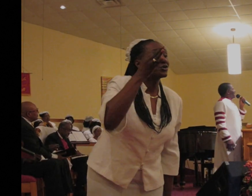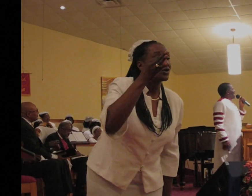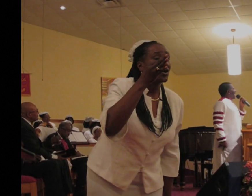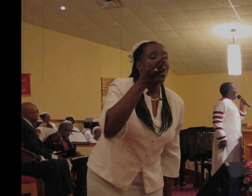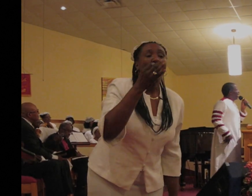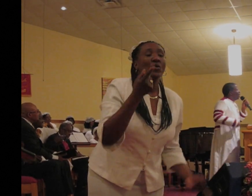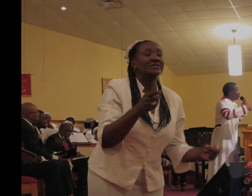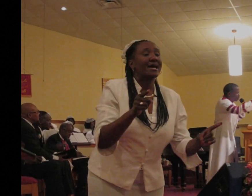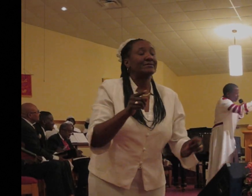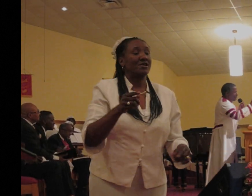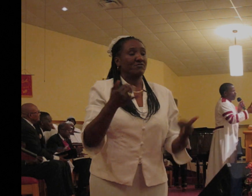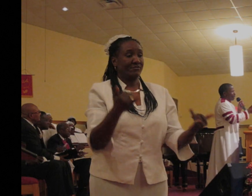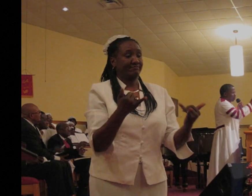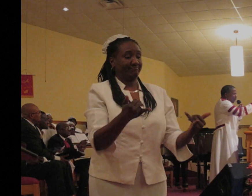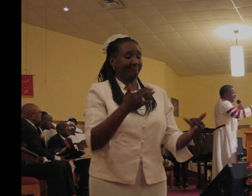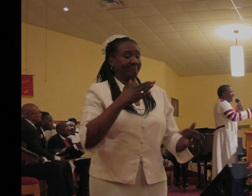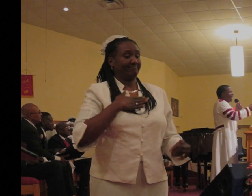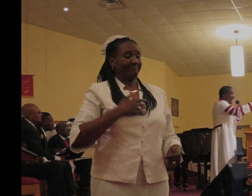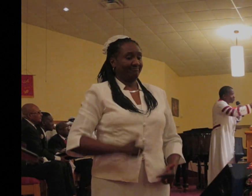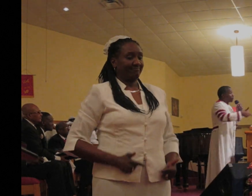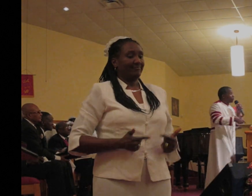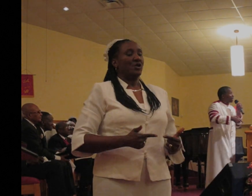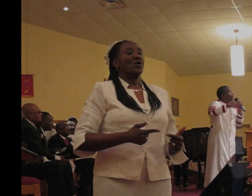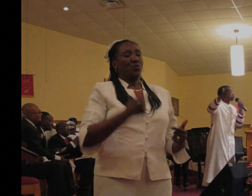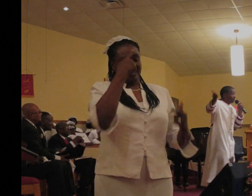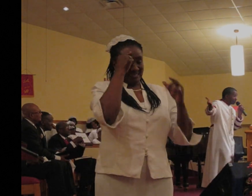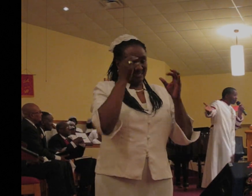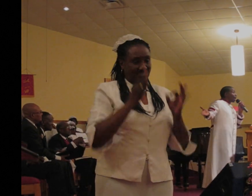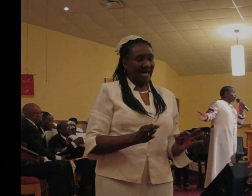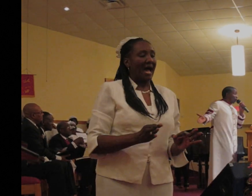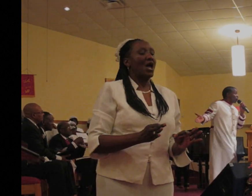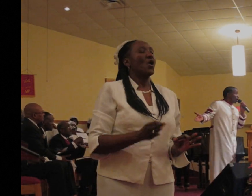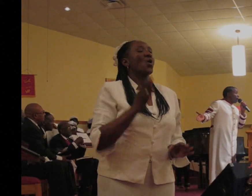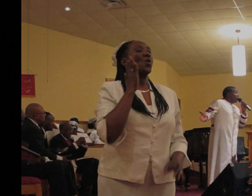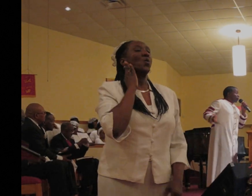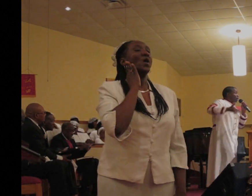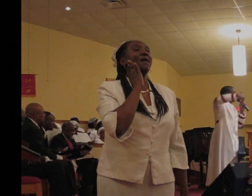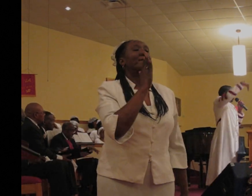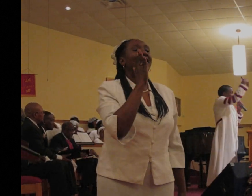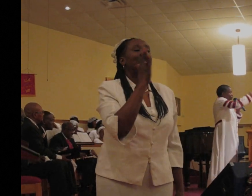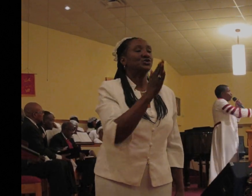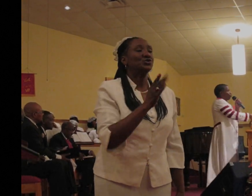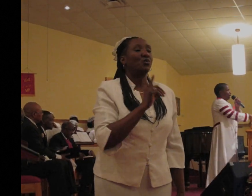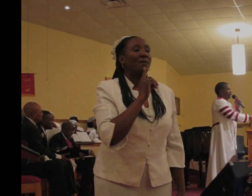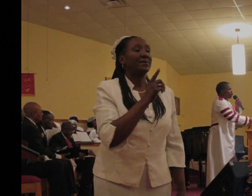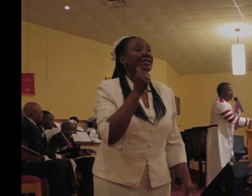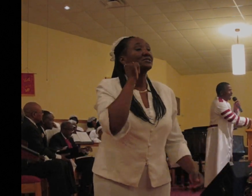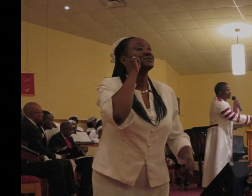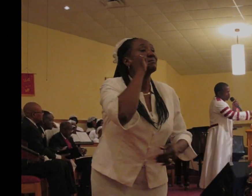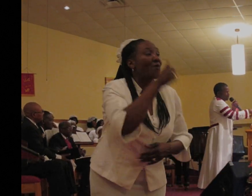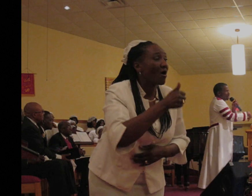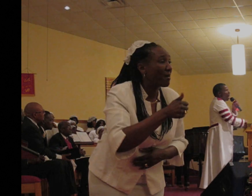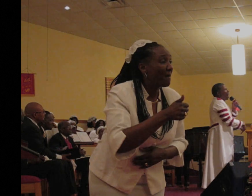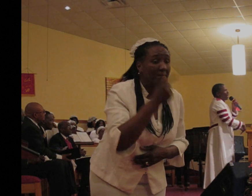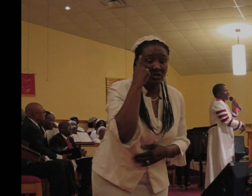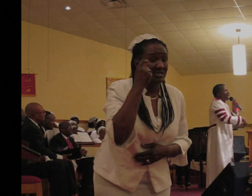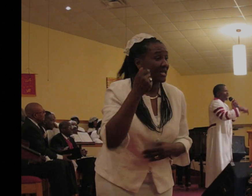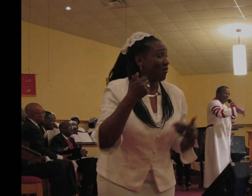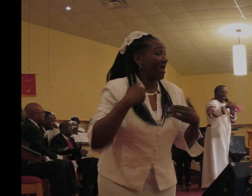now will determine where I will be on tomorrow. Because if I don't get it right with God, in